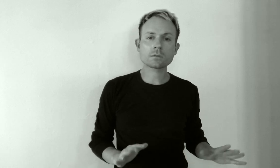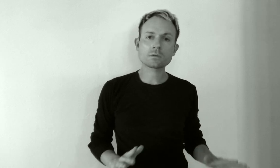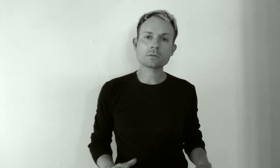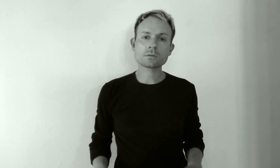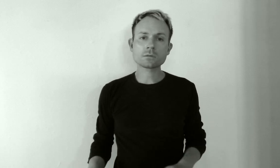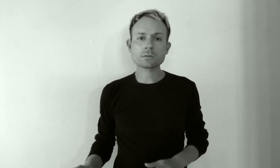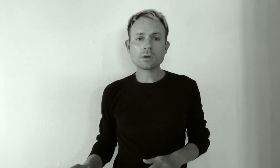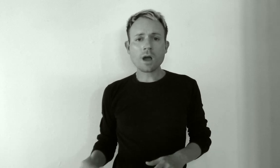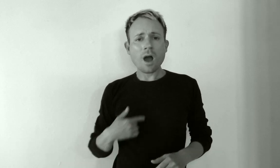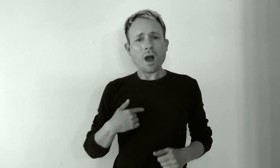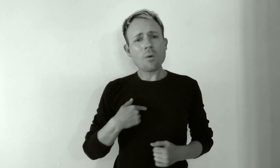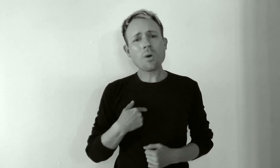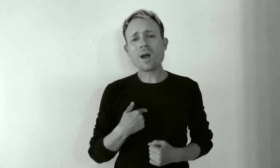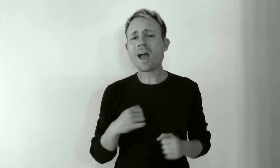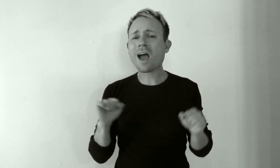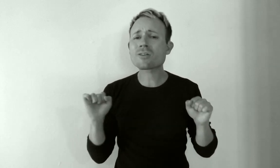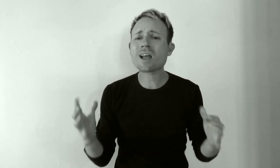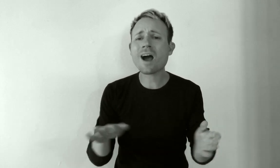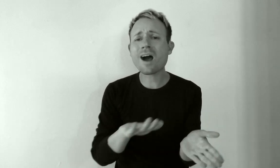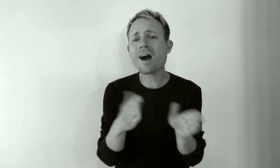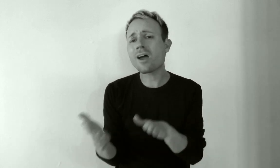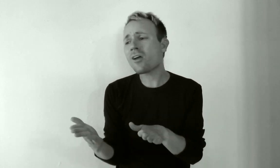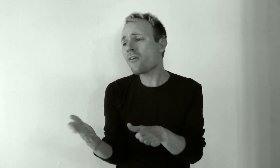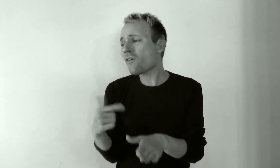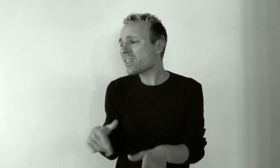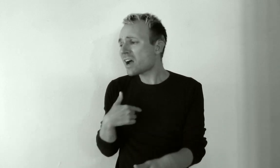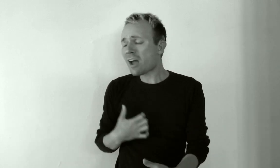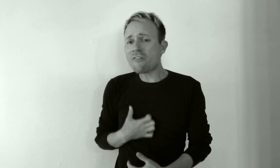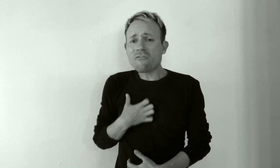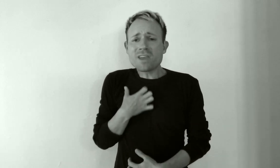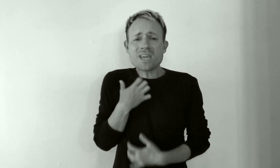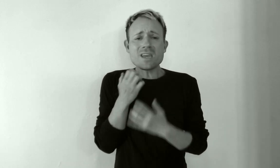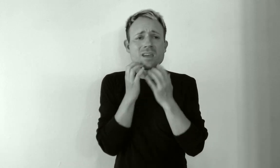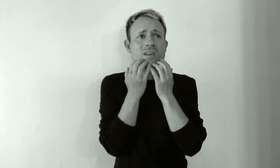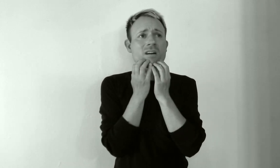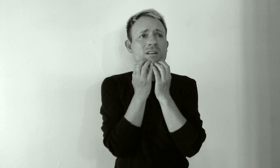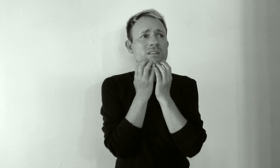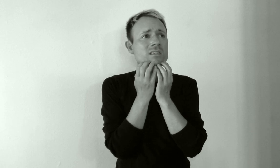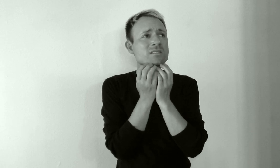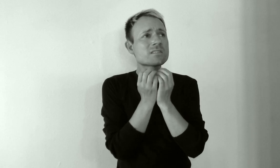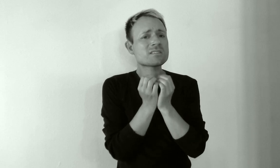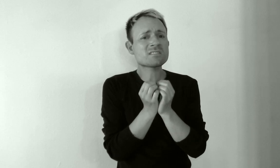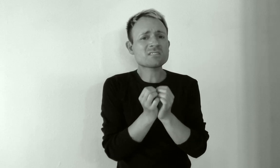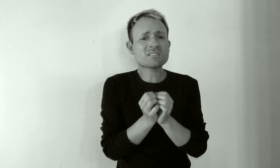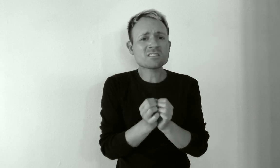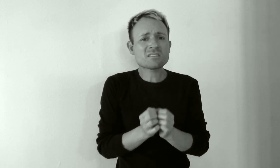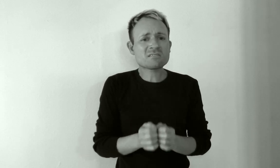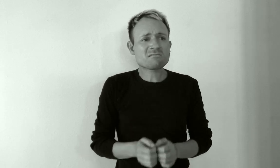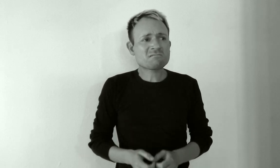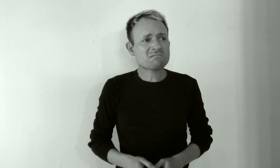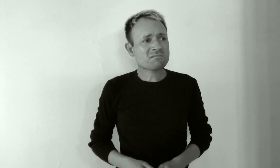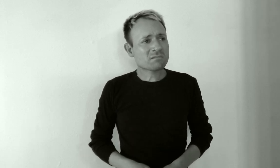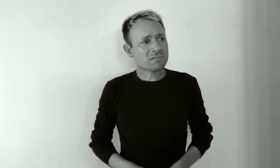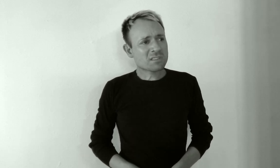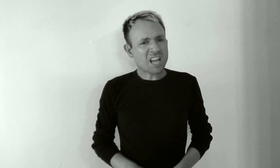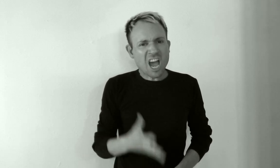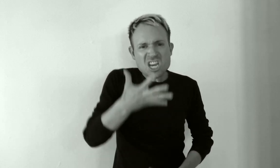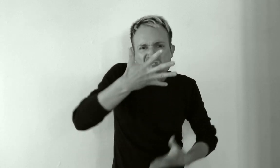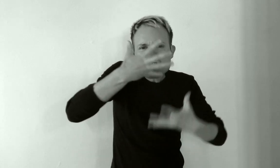I will have to die for this I fear There's rage